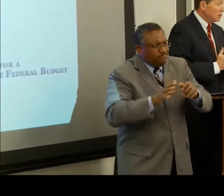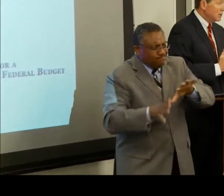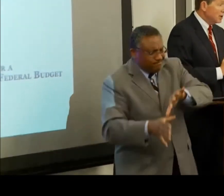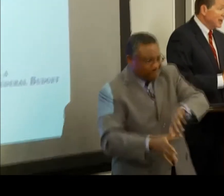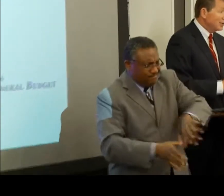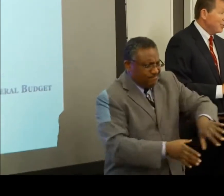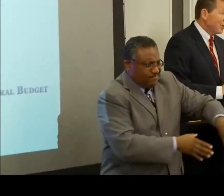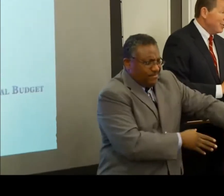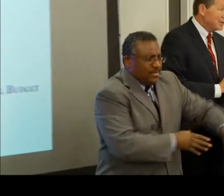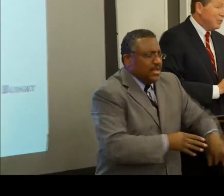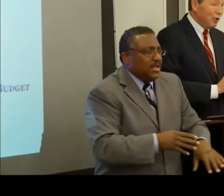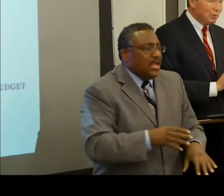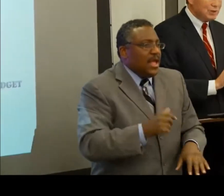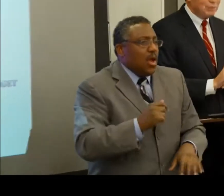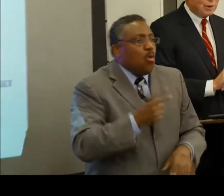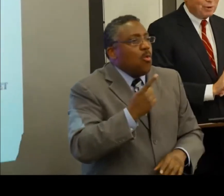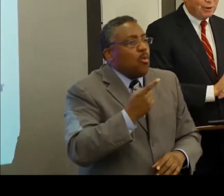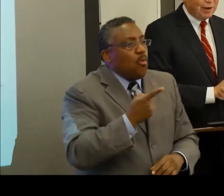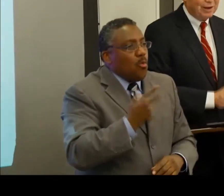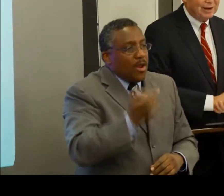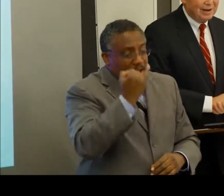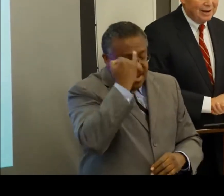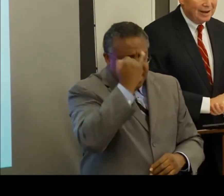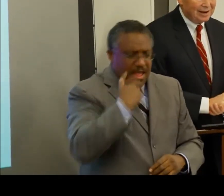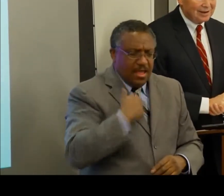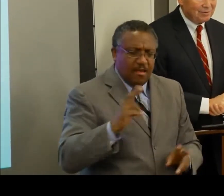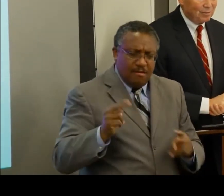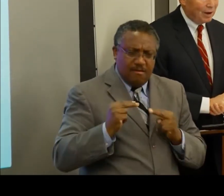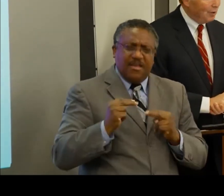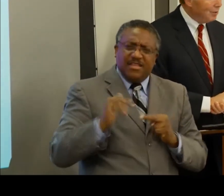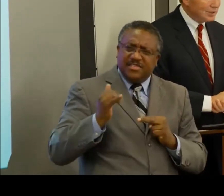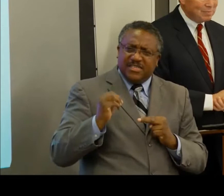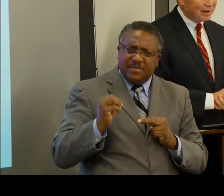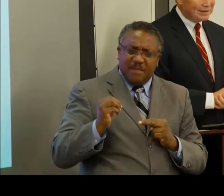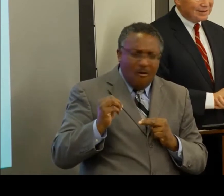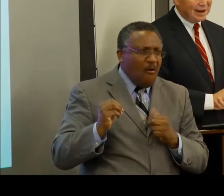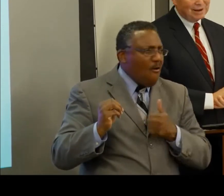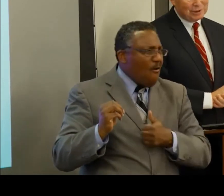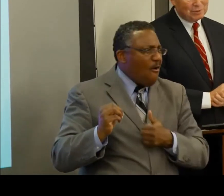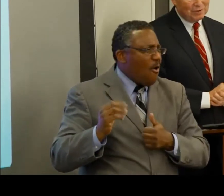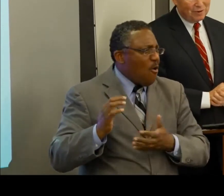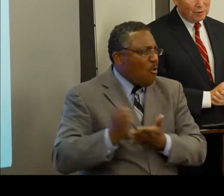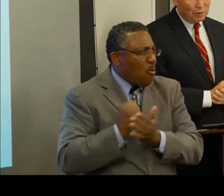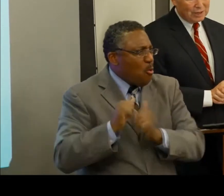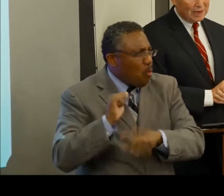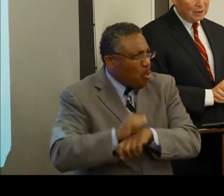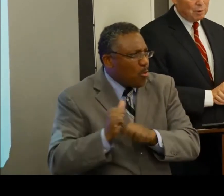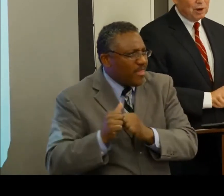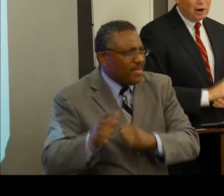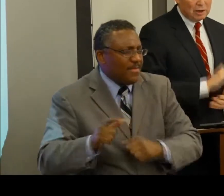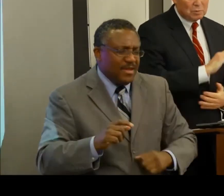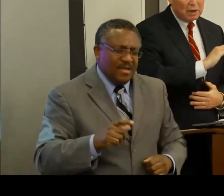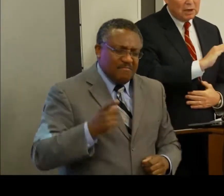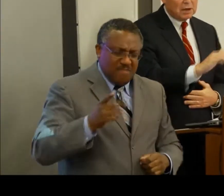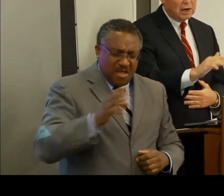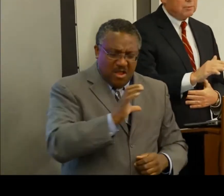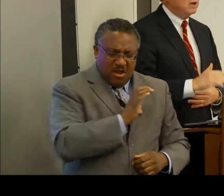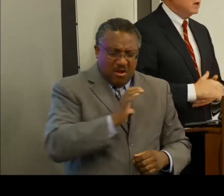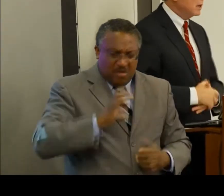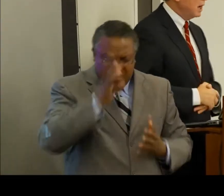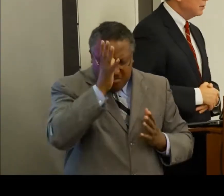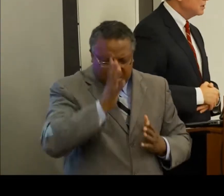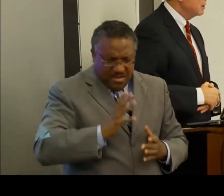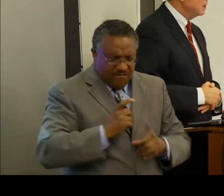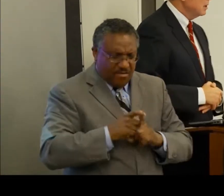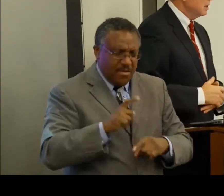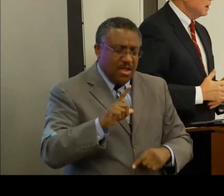was the chance to work once more with Jim McCreary, a well-respected congressman from Louisiana. pretty hard to spend an entire